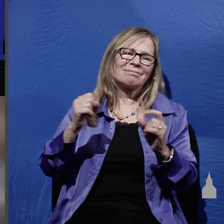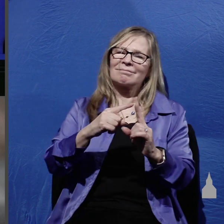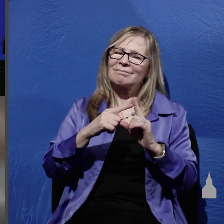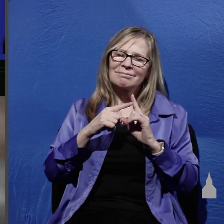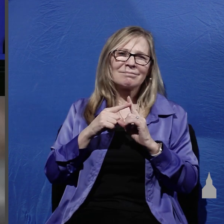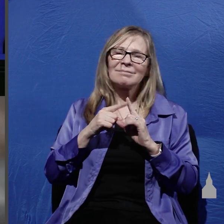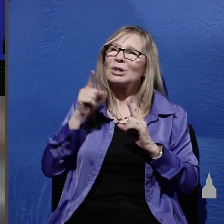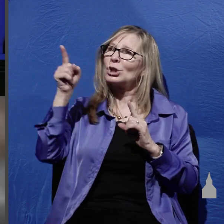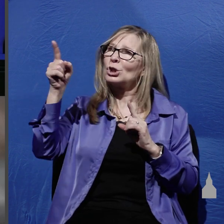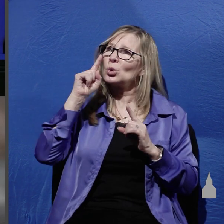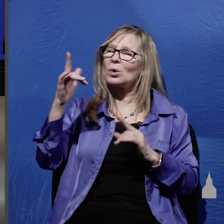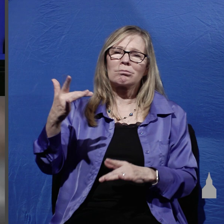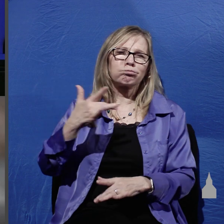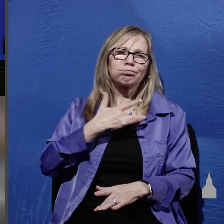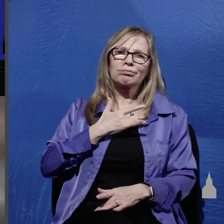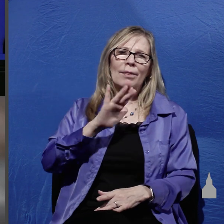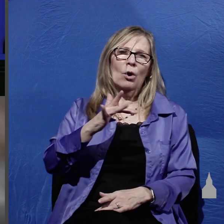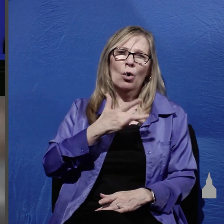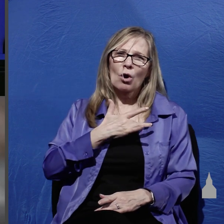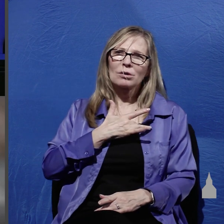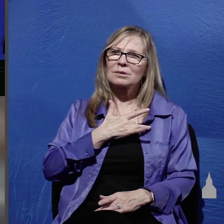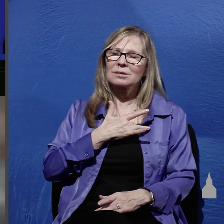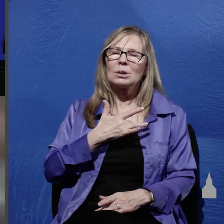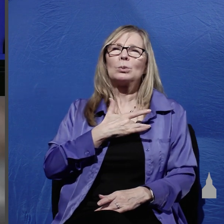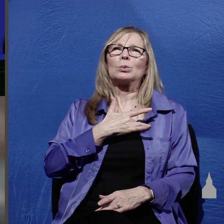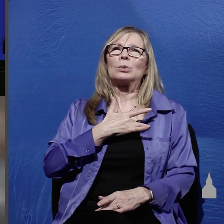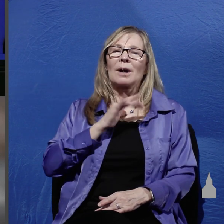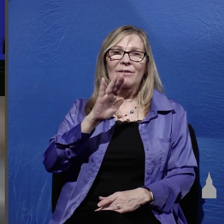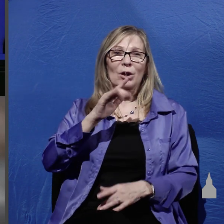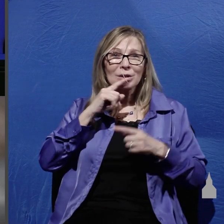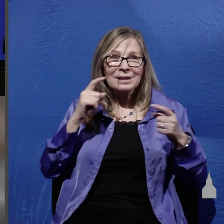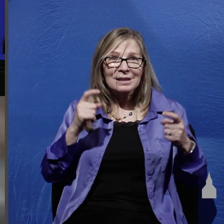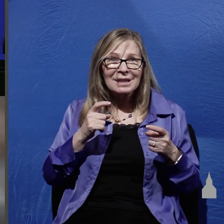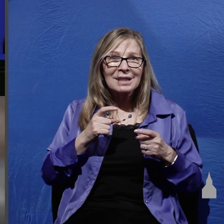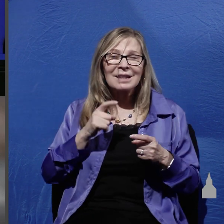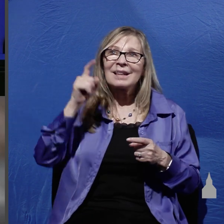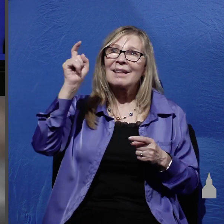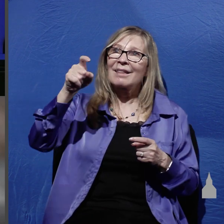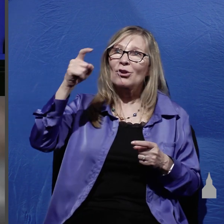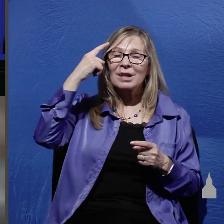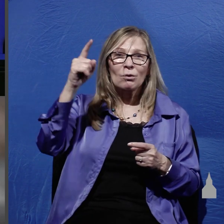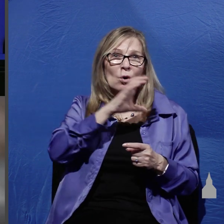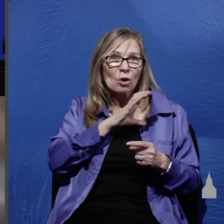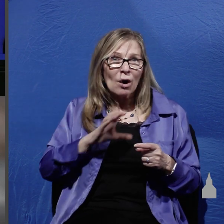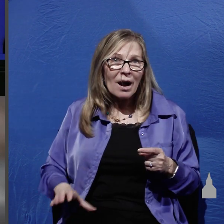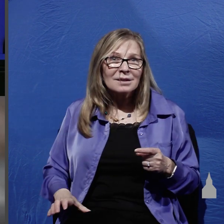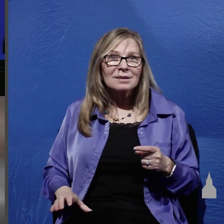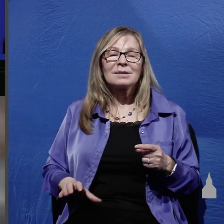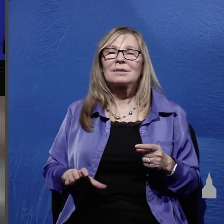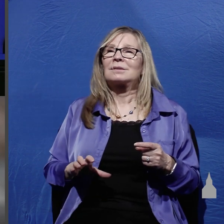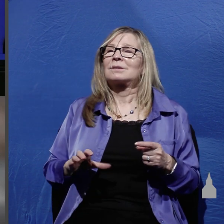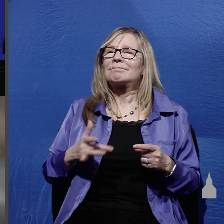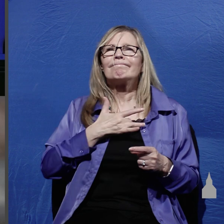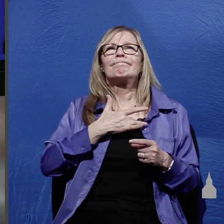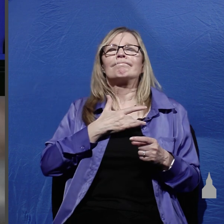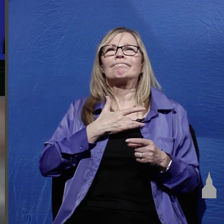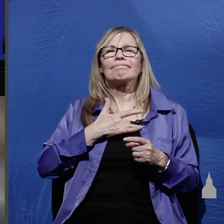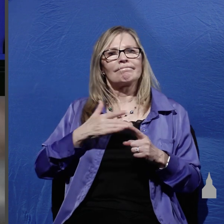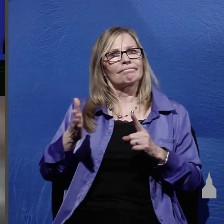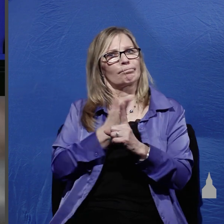you'll move in their hearts convicting them of their sin convicting them of their need for Christ convicting them and persuading them that life